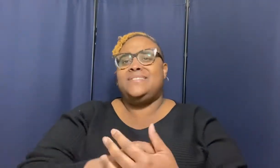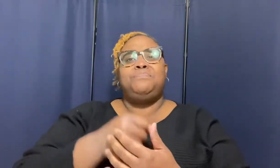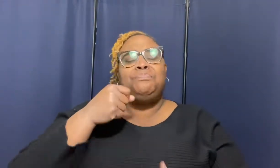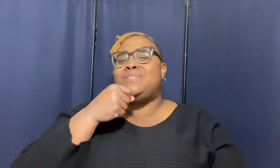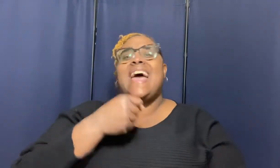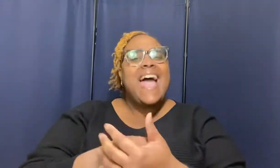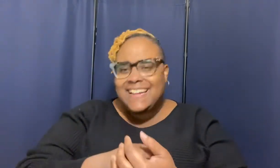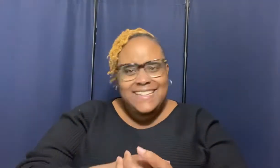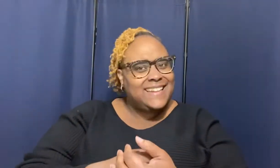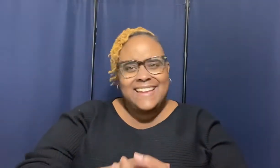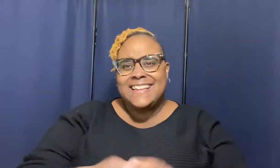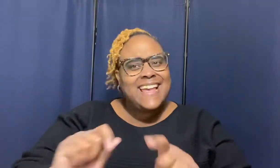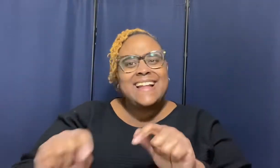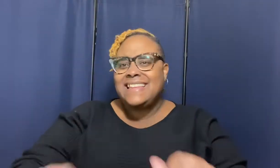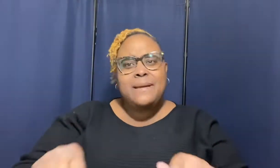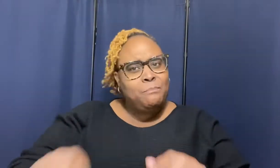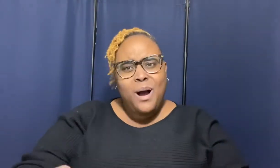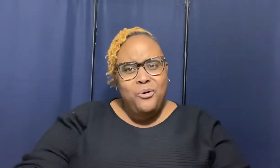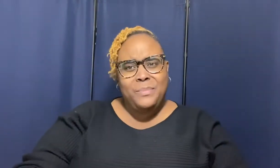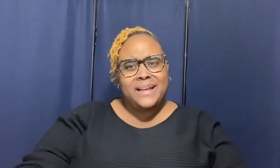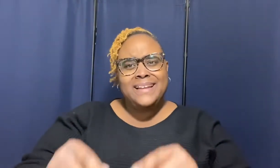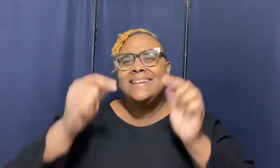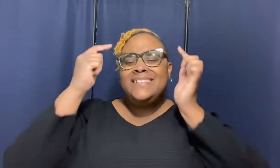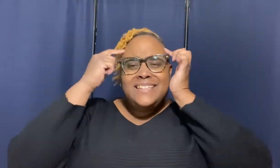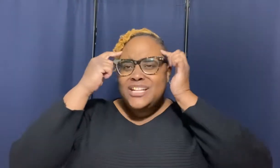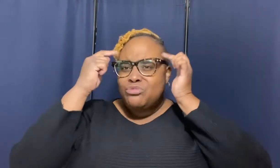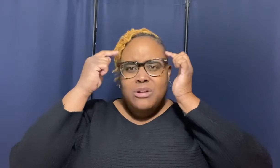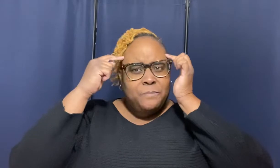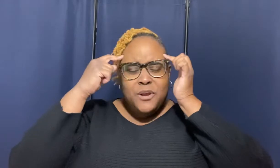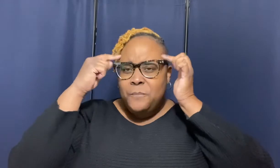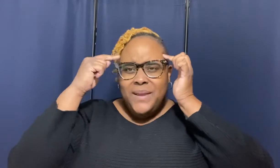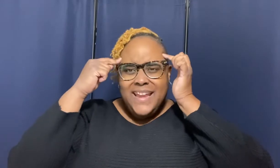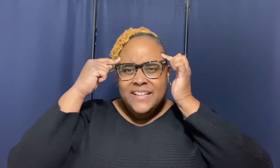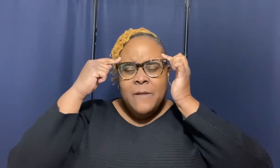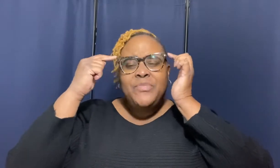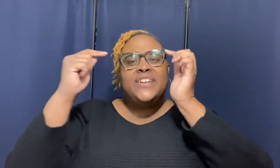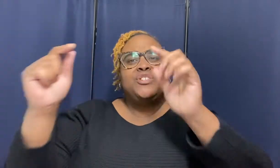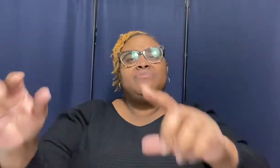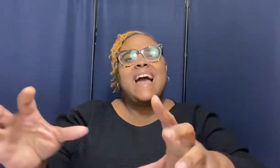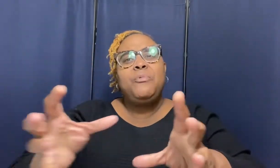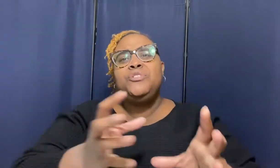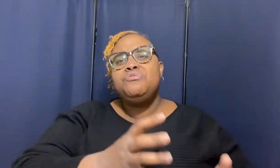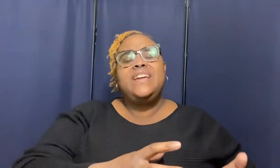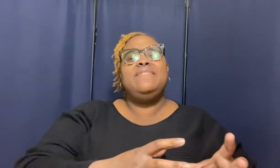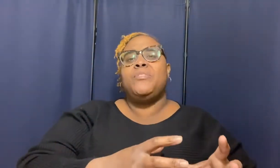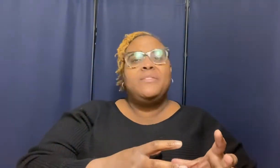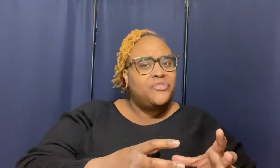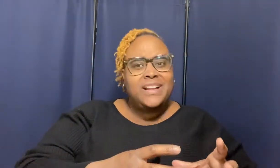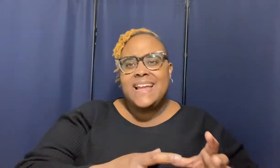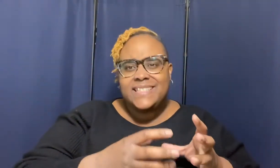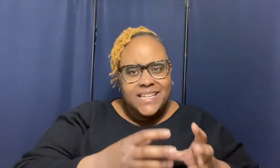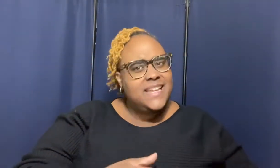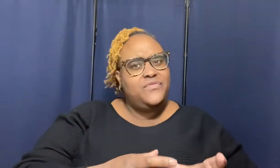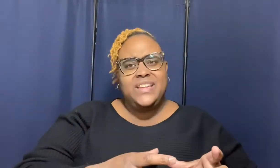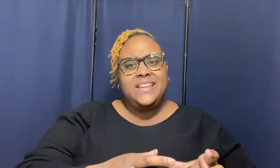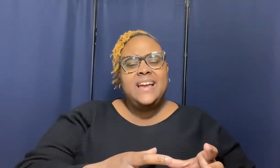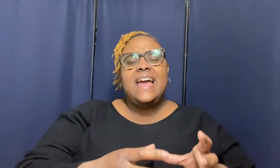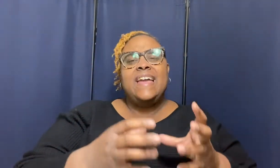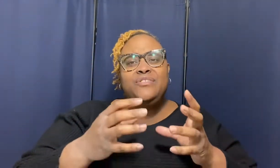tactic is at that moment to disrupt your peace and so now when you get from in front of that tv and you